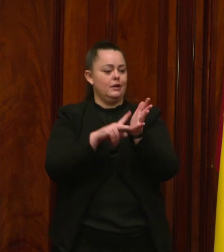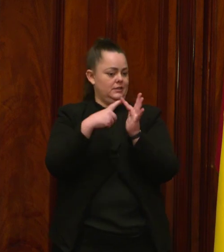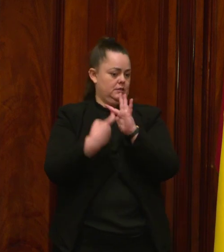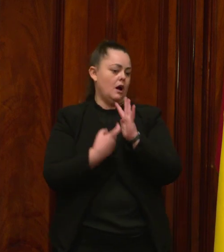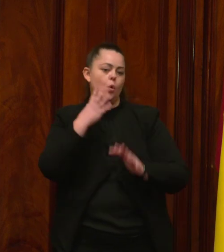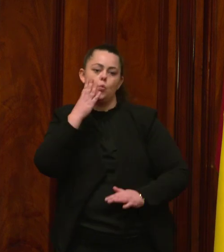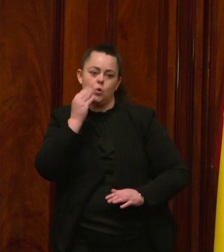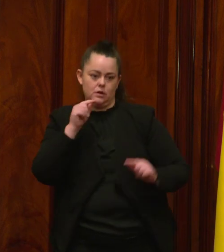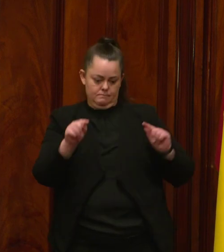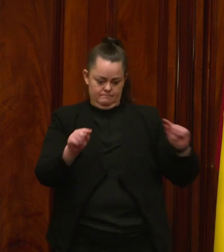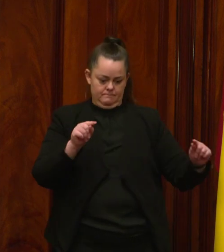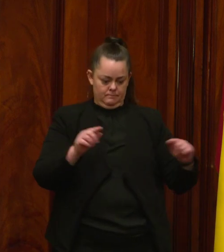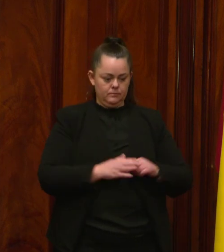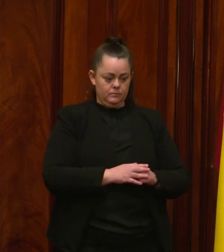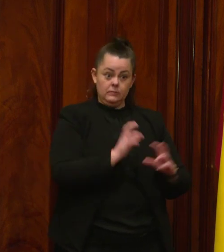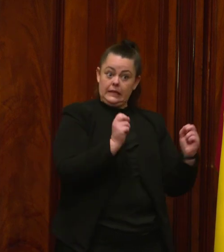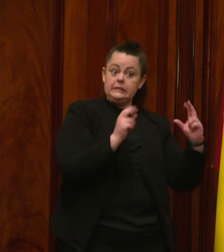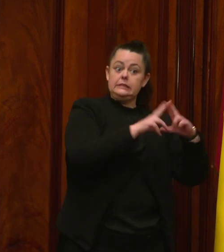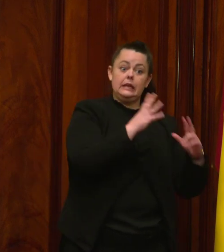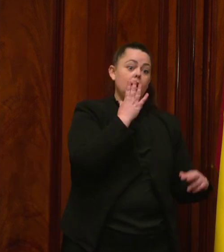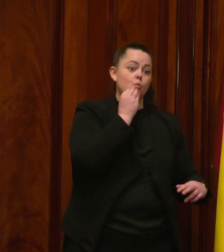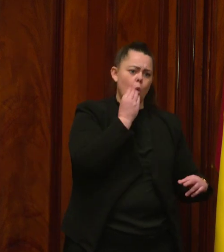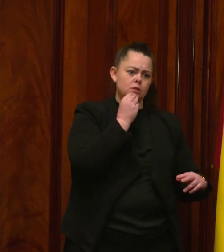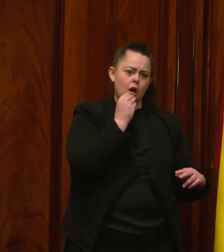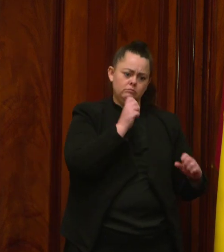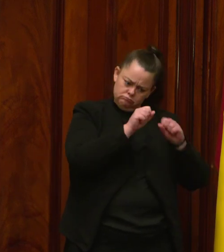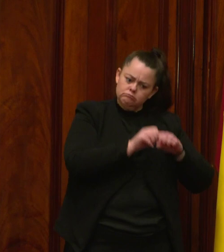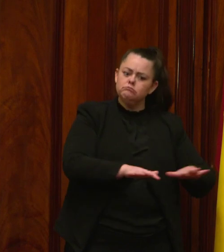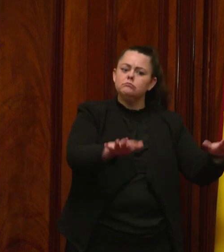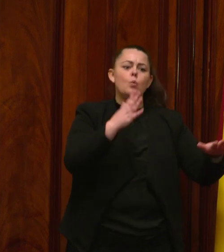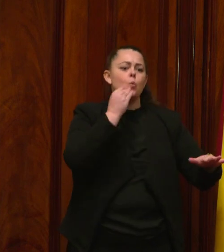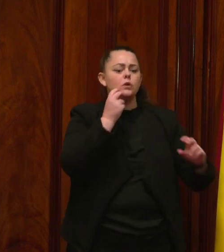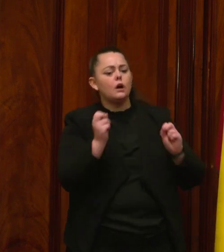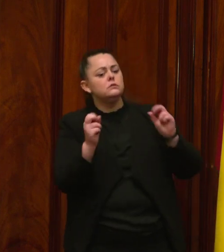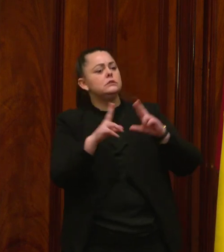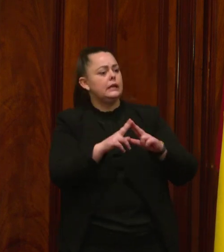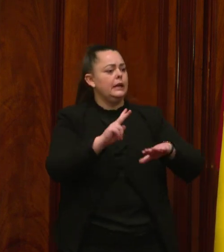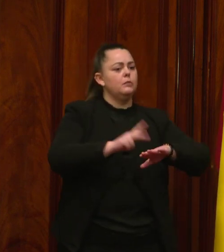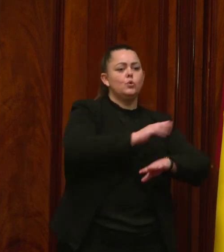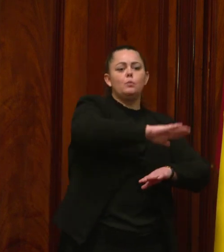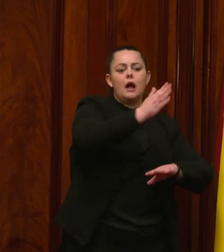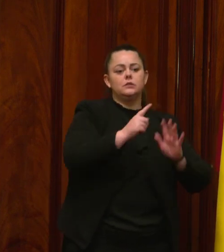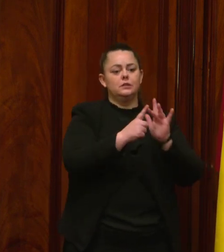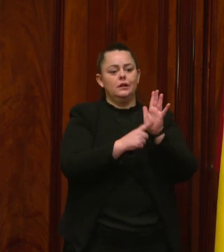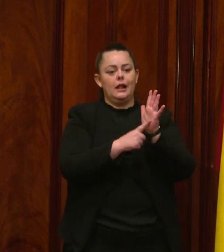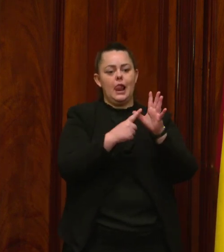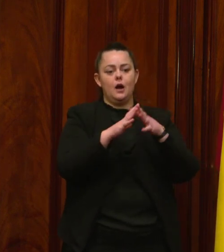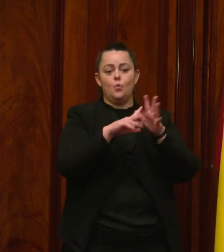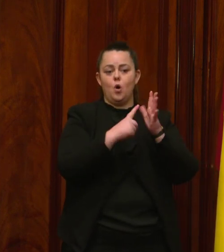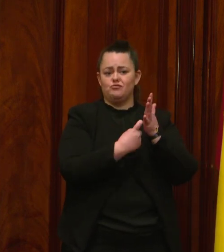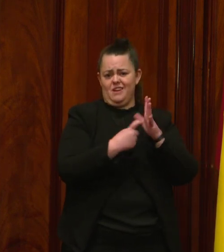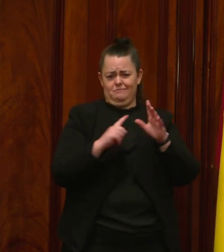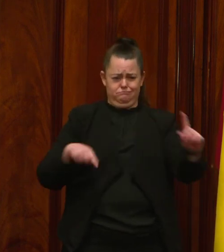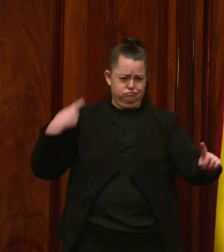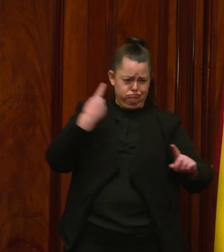safe, reliable water supply to Greater Sydney, the Blue Mountains and the Illawarra region for 135 years. Hunter Water has